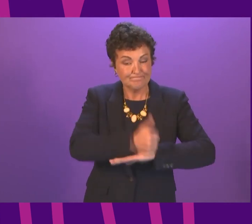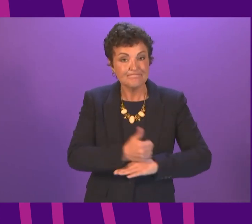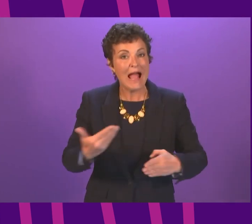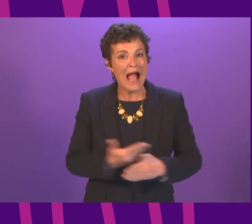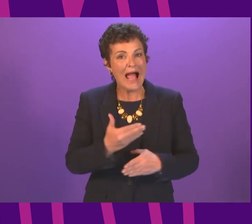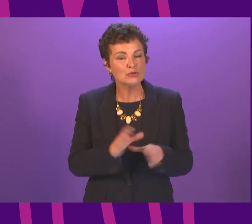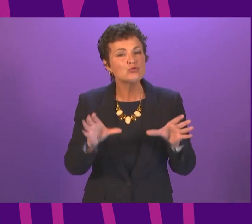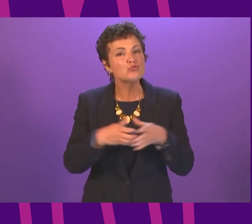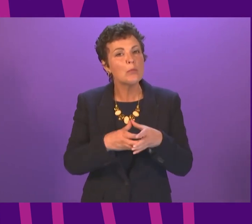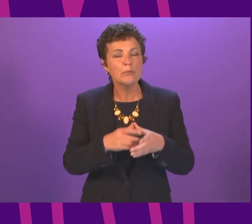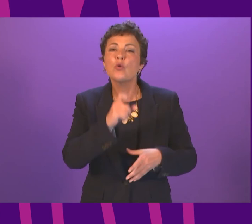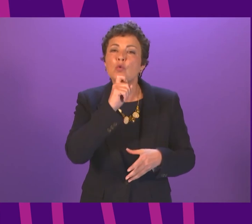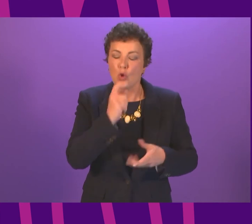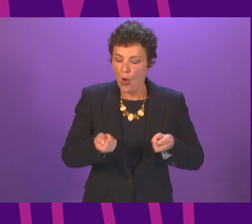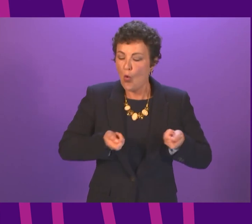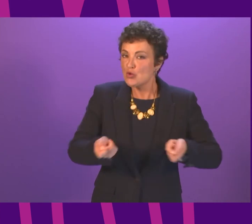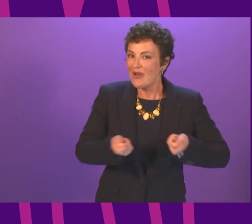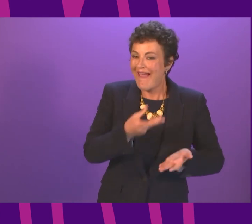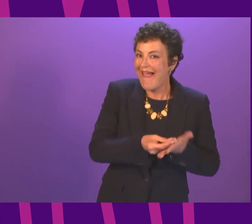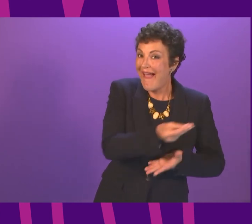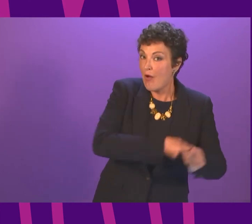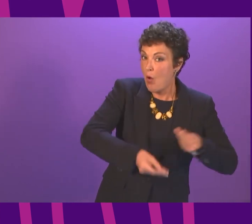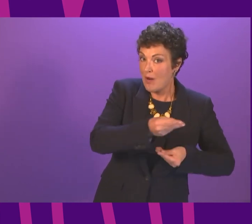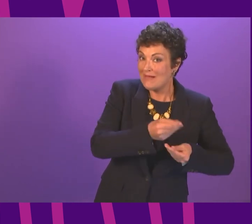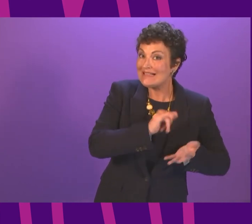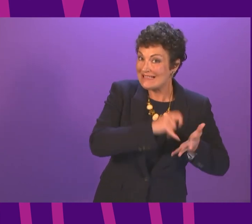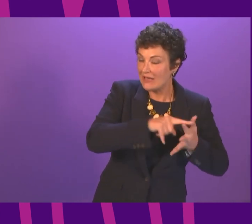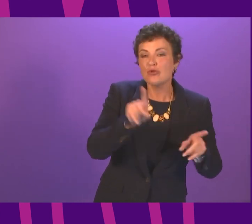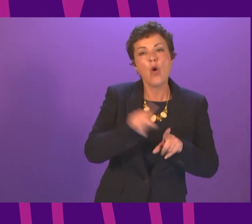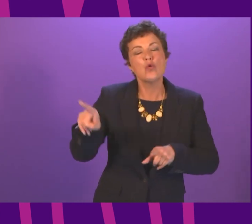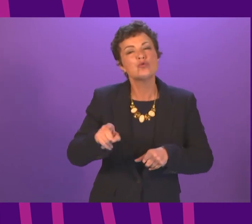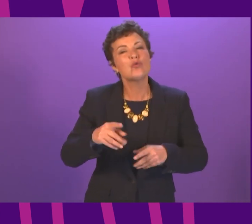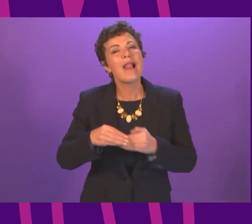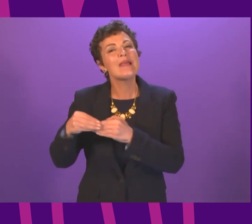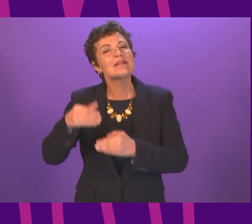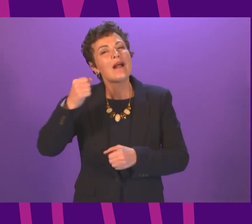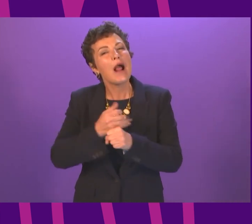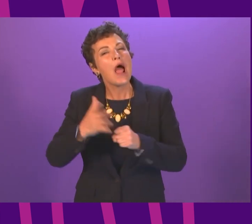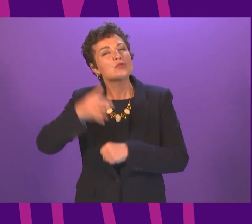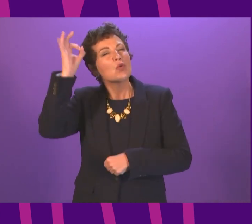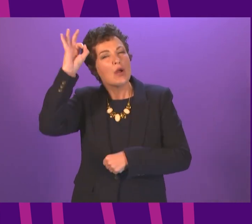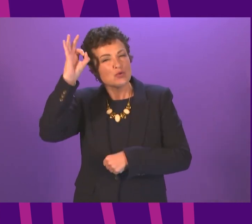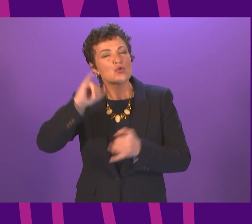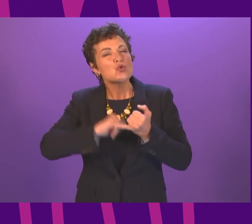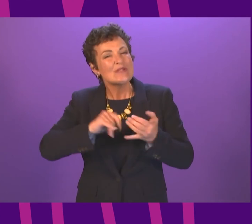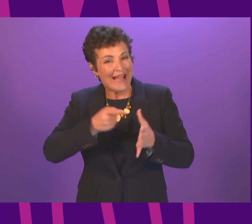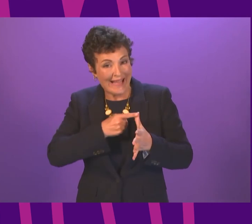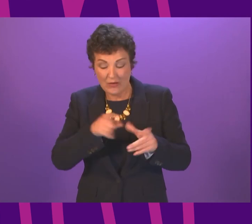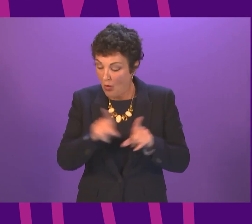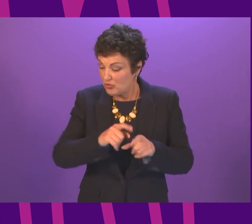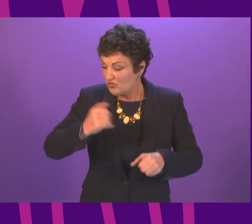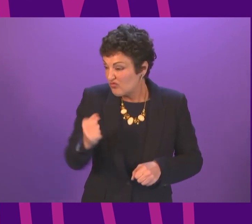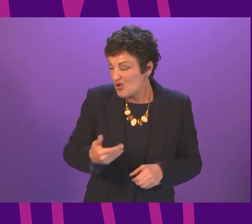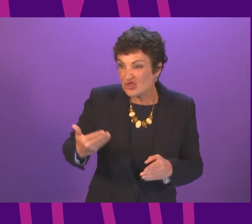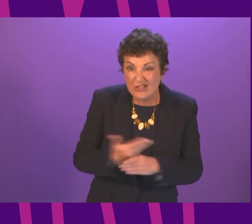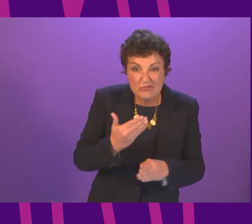is co-chaired by the Economy Secretary and by the Leader of the Council, Susan Aitken, Membership of the Action Group includes Trade Unions, Scottish Enterprise,